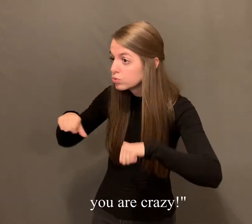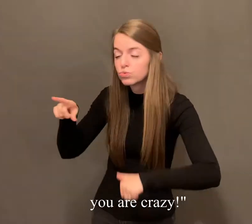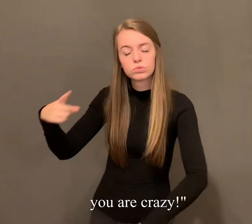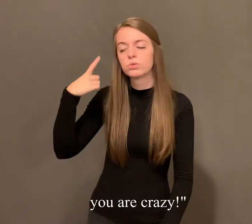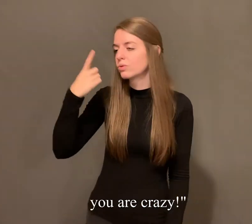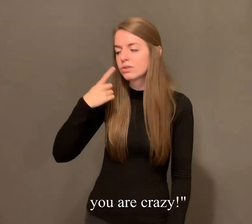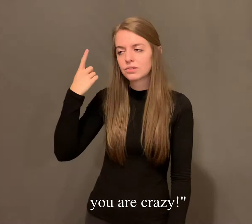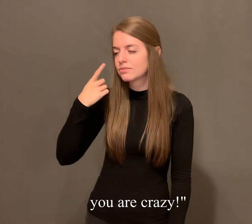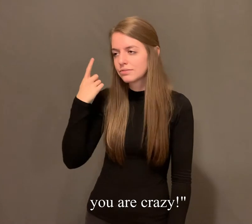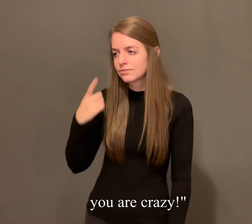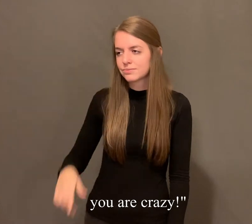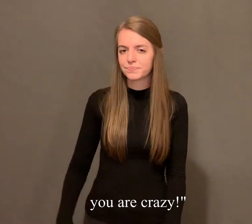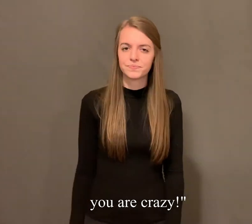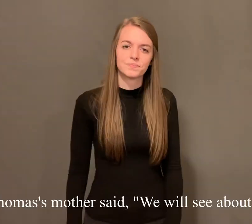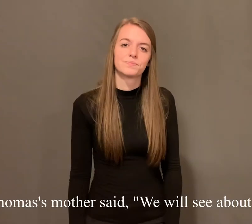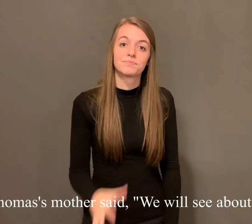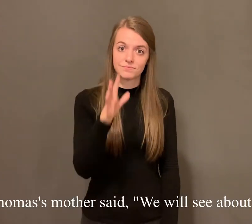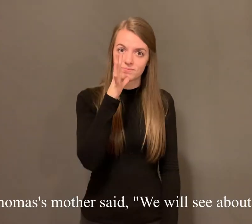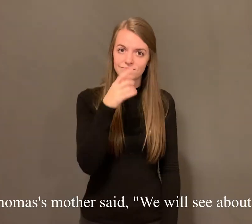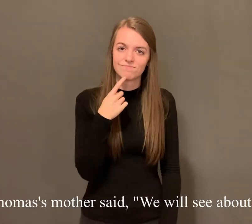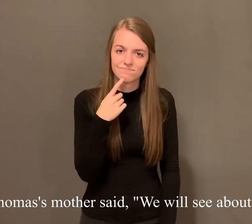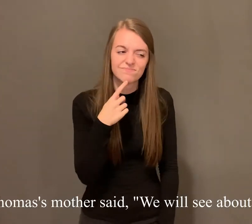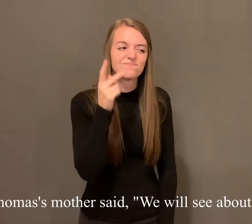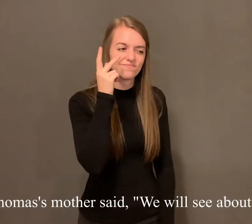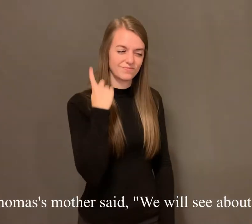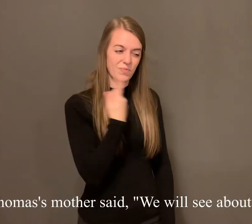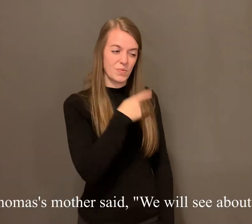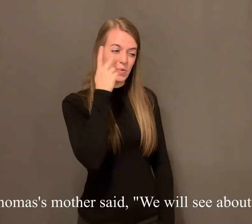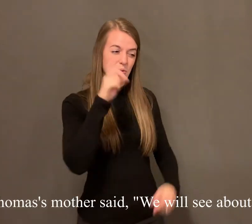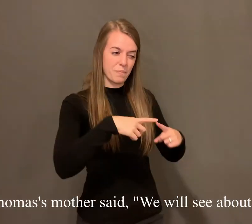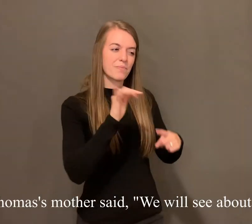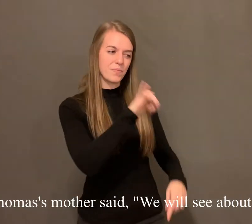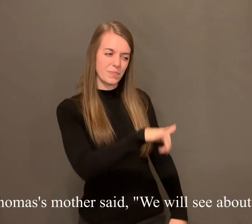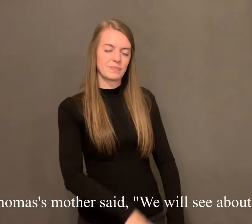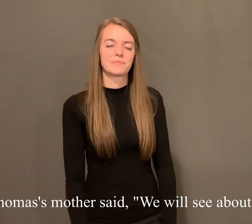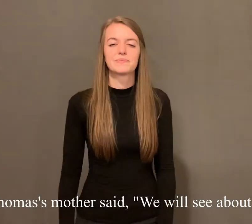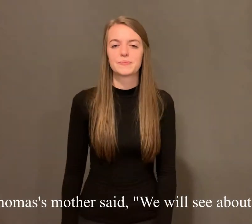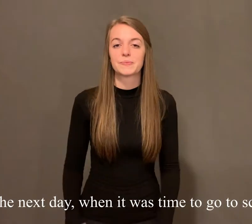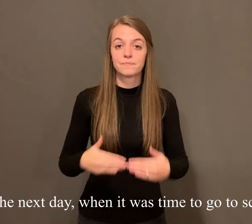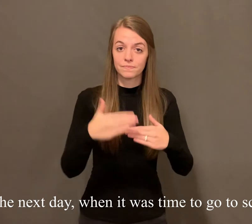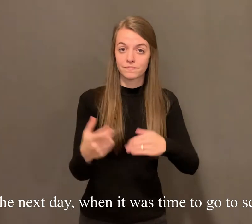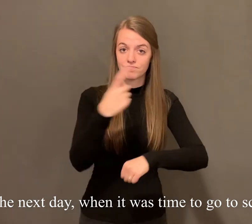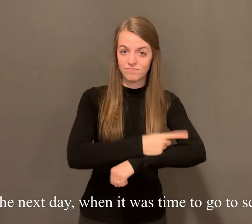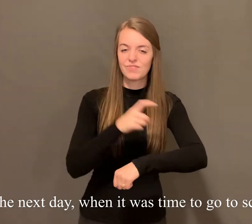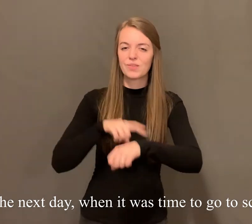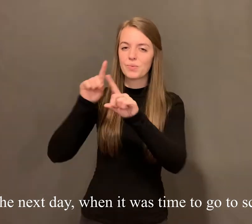you are crazy thomas's mother said we will see about that the next day when it was time to go to